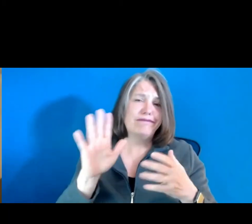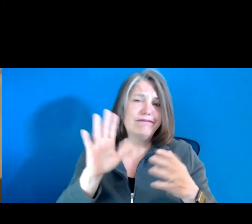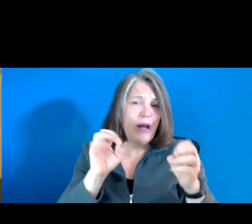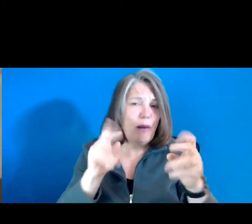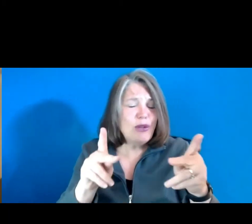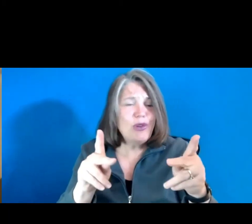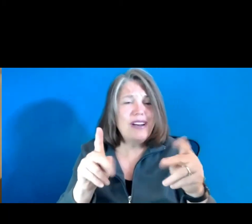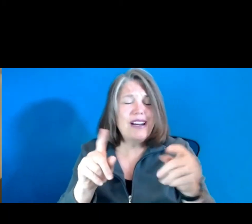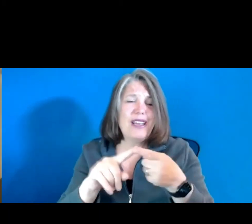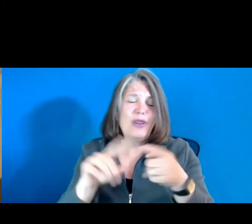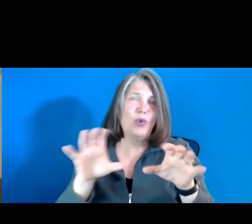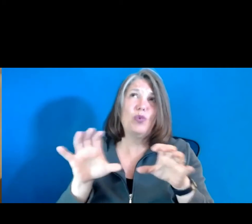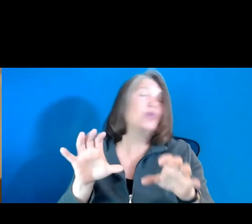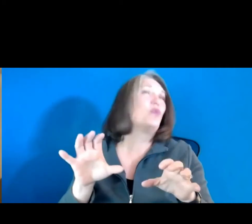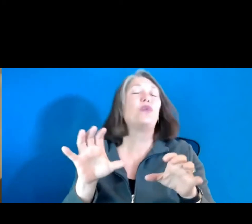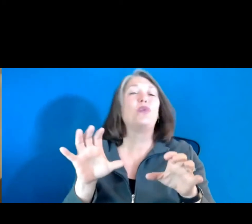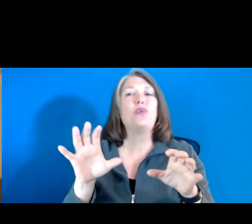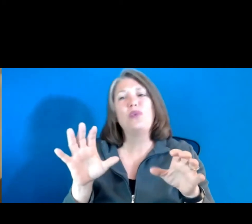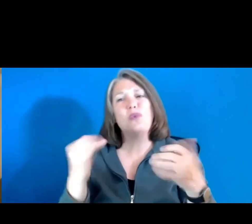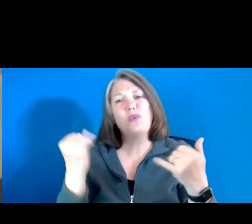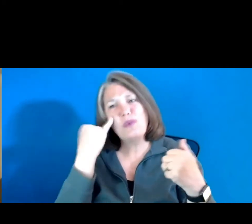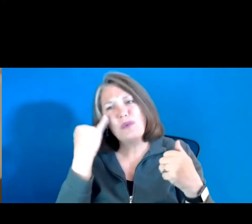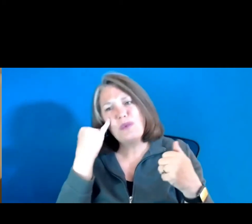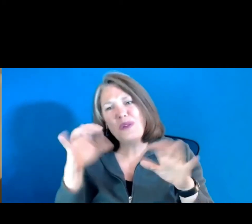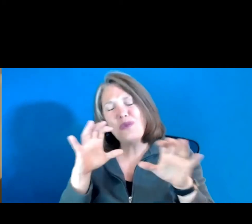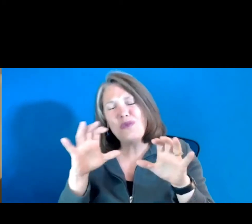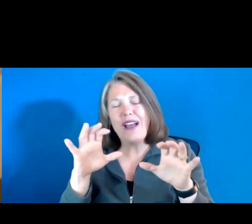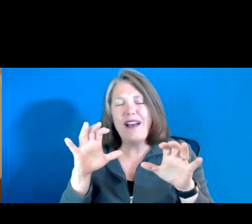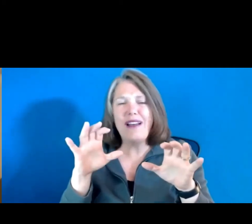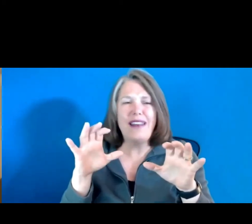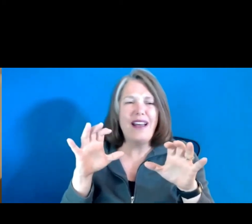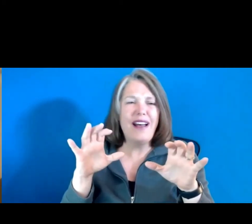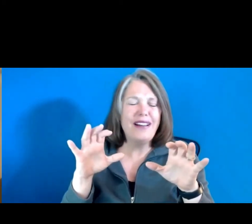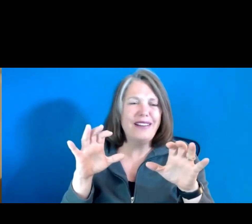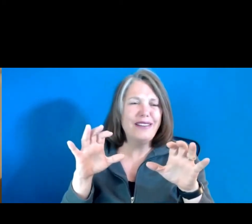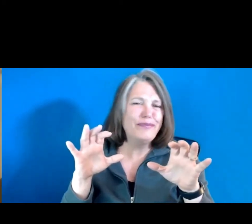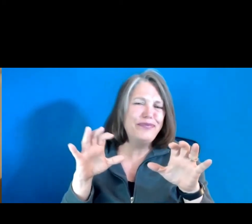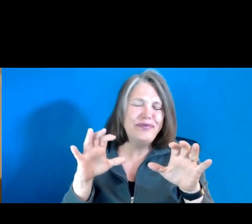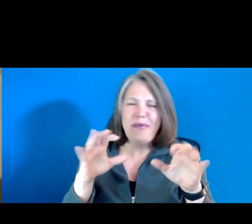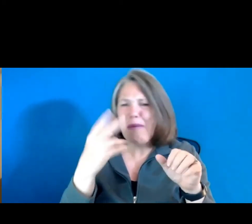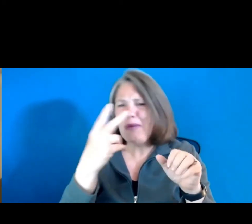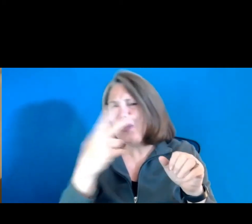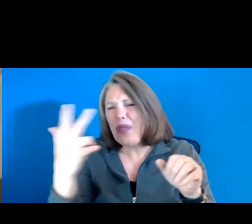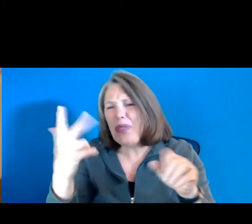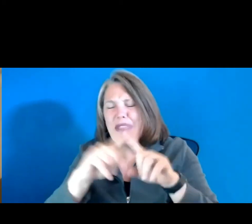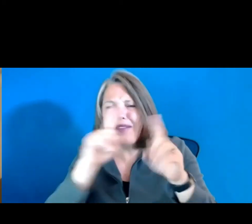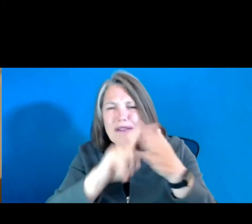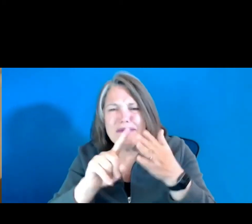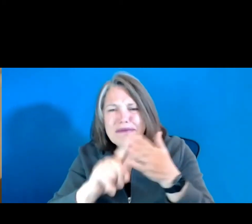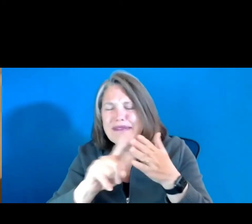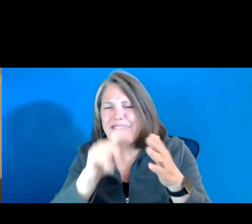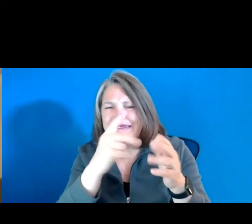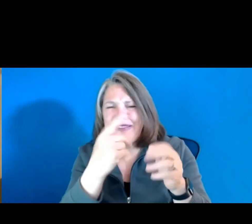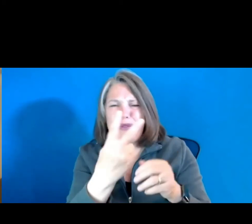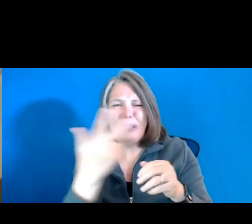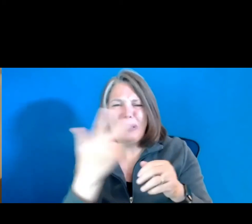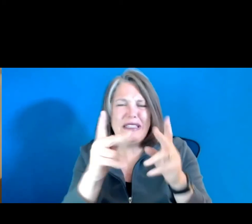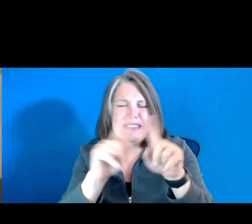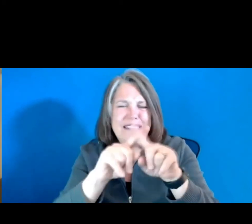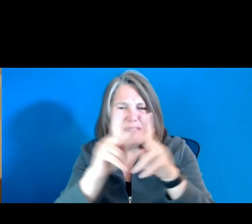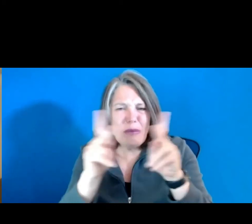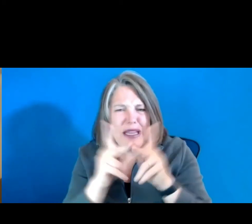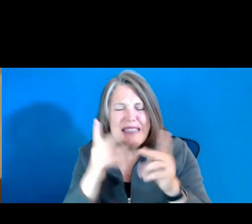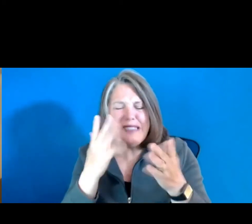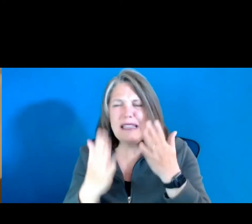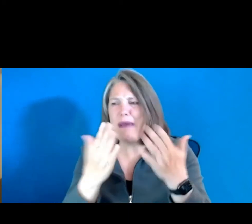do a, let's say you have done an ethnography in two or three sites, and you now have an opportunity to